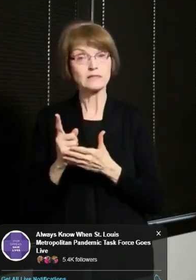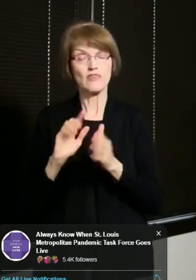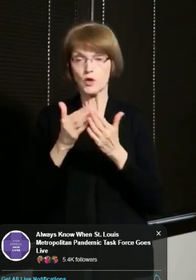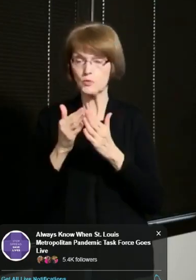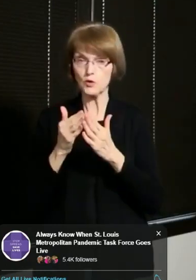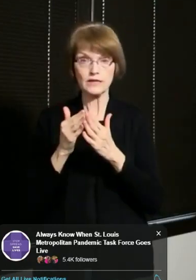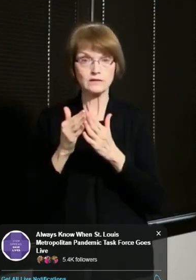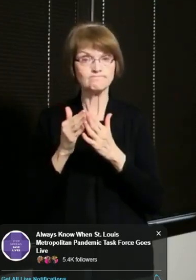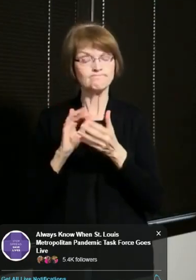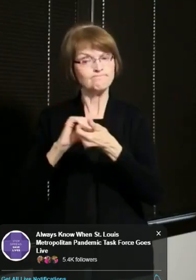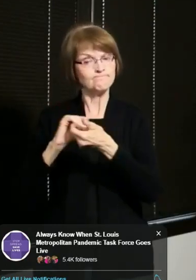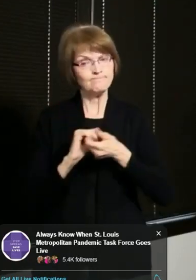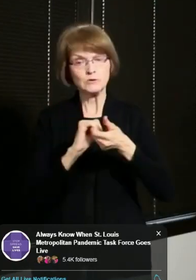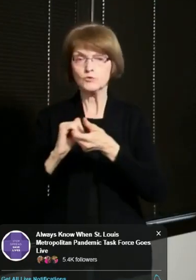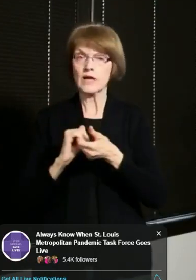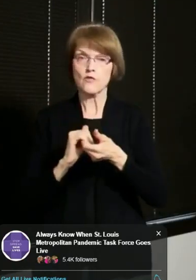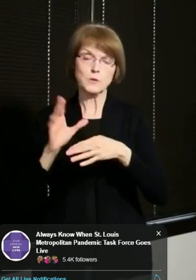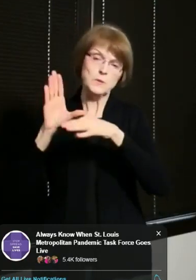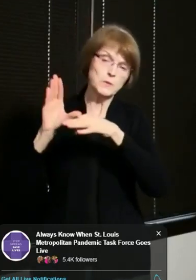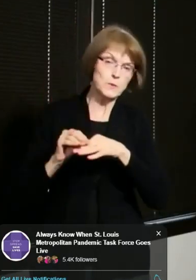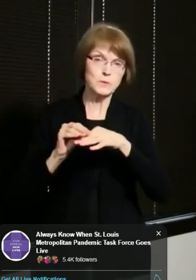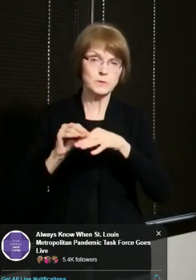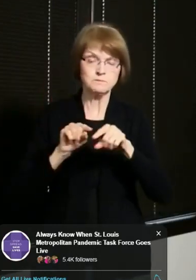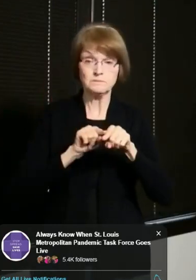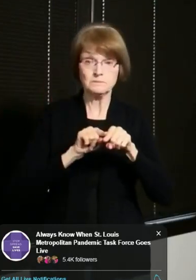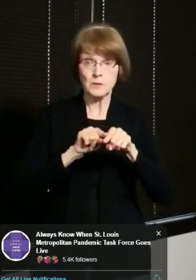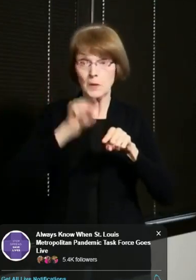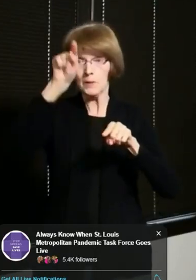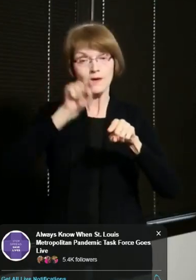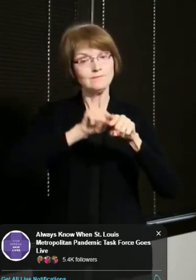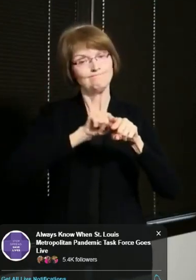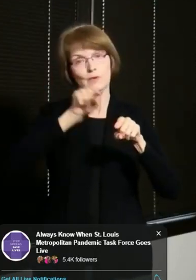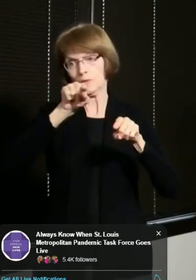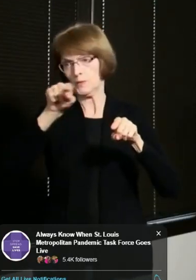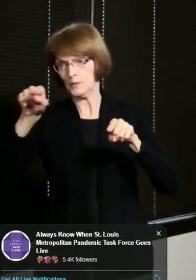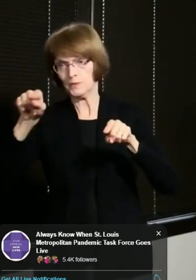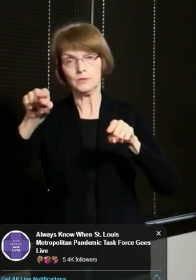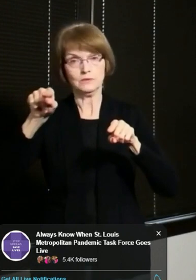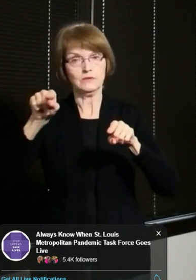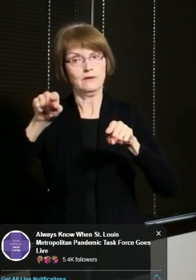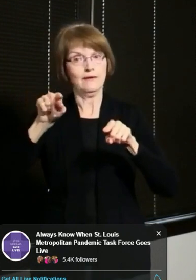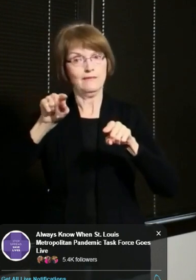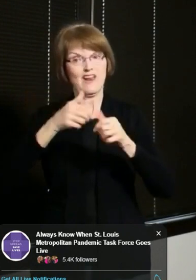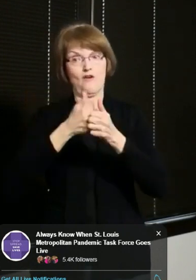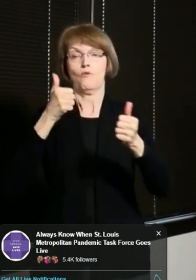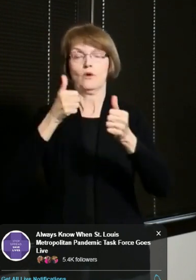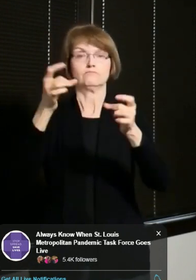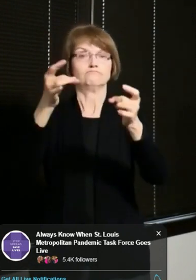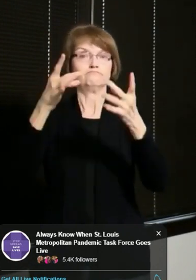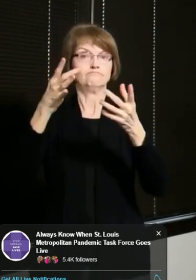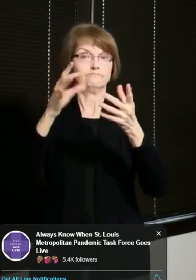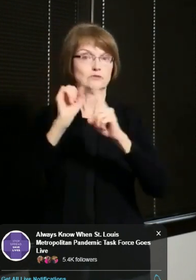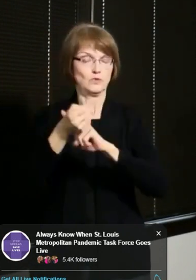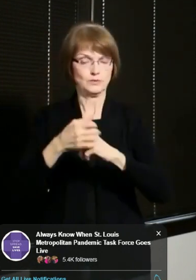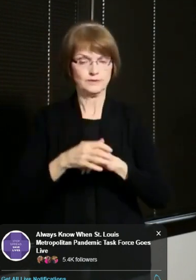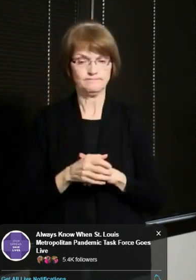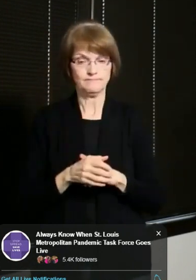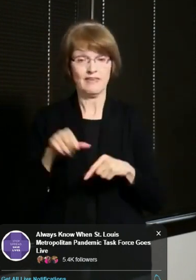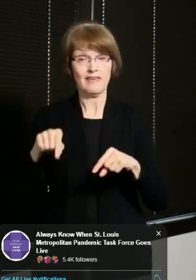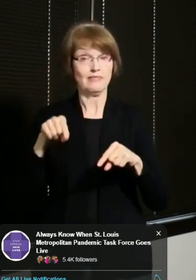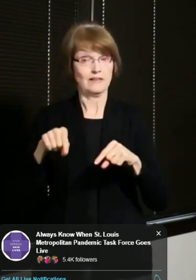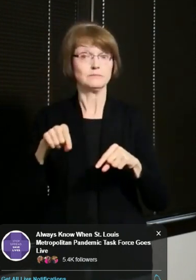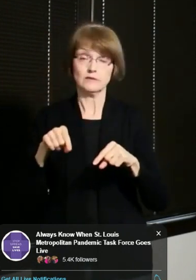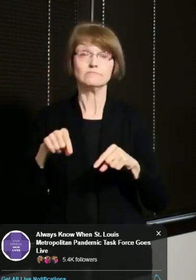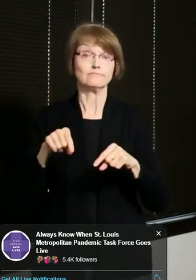to flatten the curve, and that has averted what was possibly a worst-case scenario. And this has been an incredible